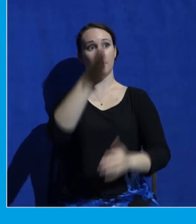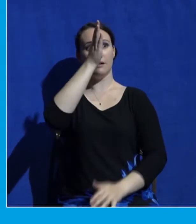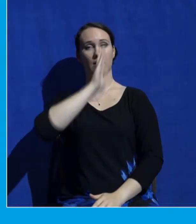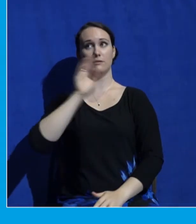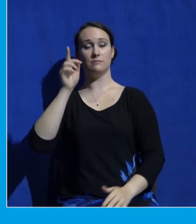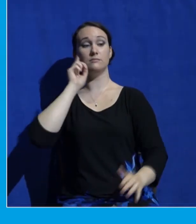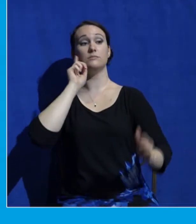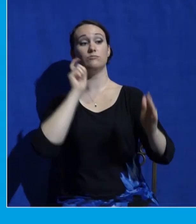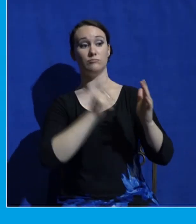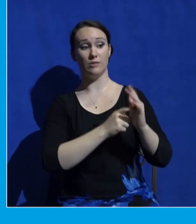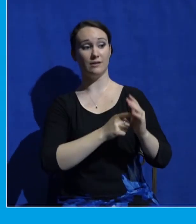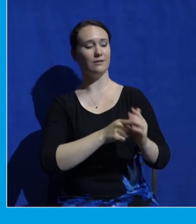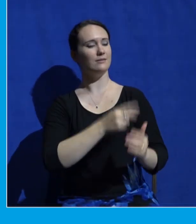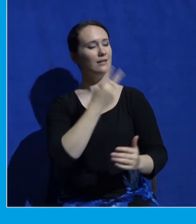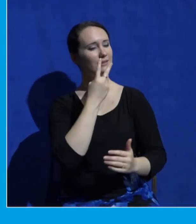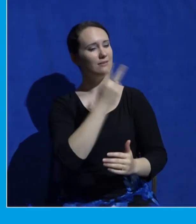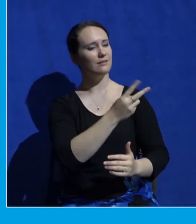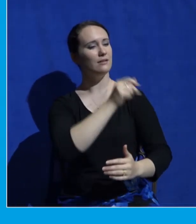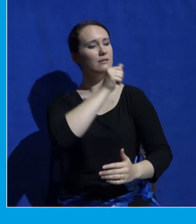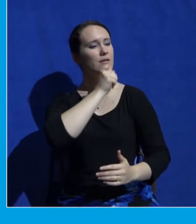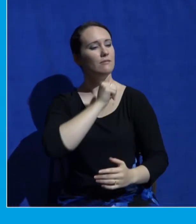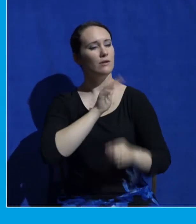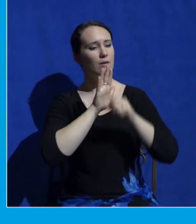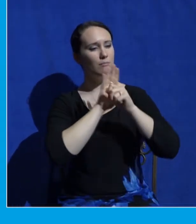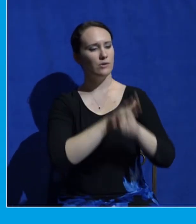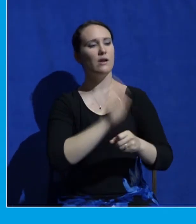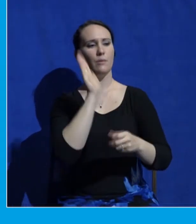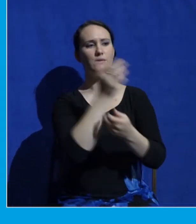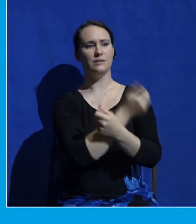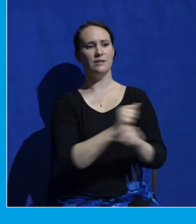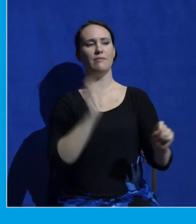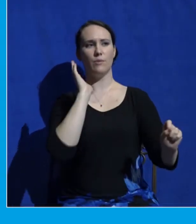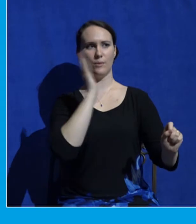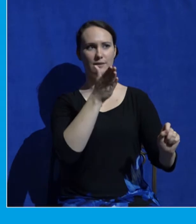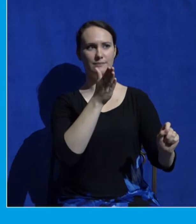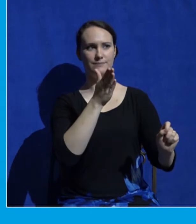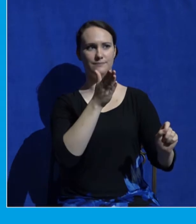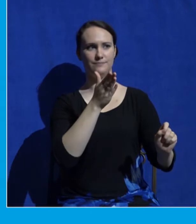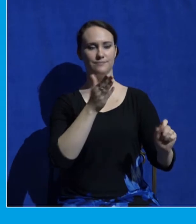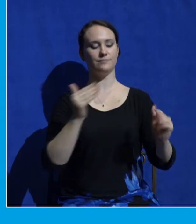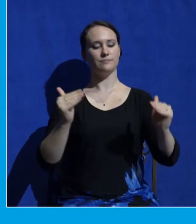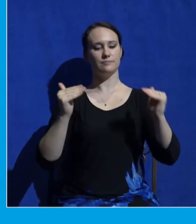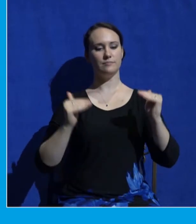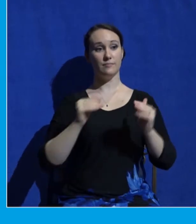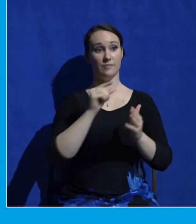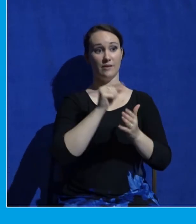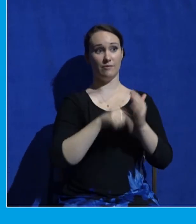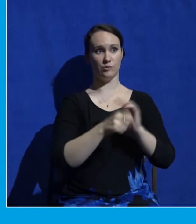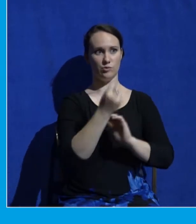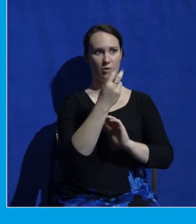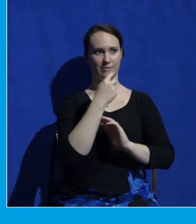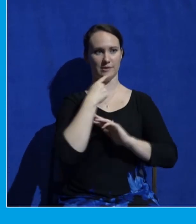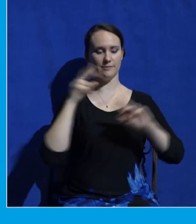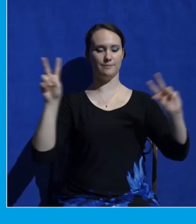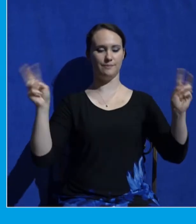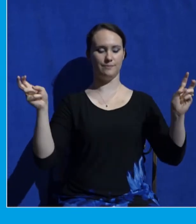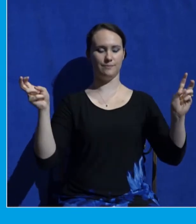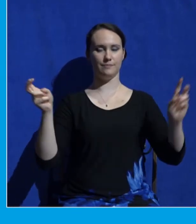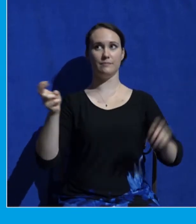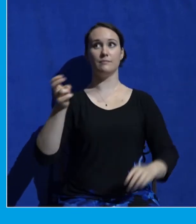you. So what happens right after these verses, and you get to verse 12, and God says, I will be with you, and this